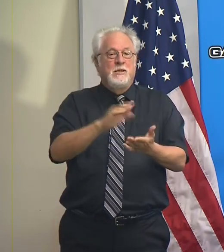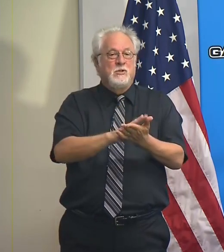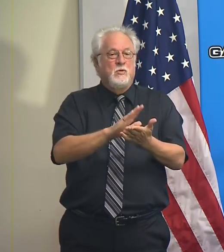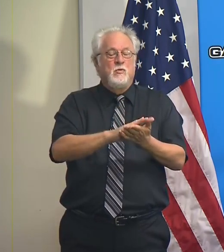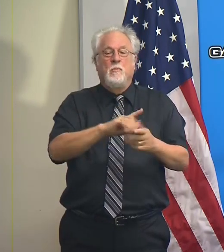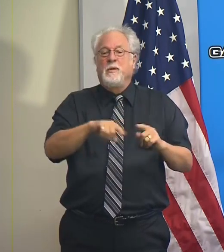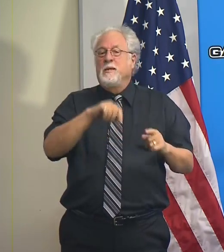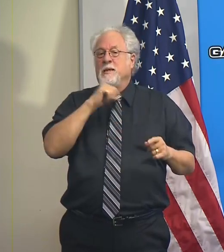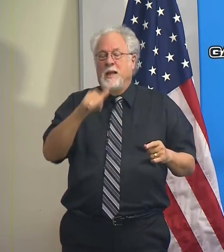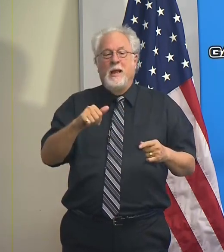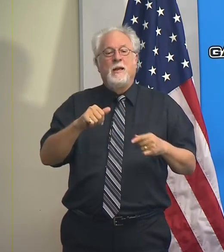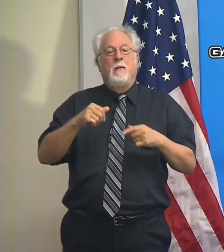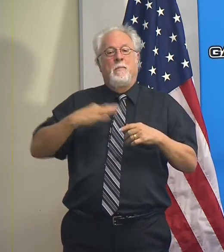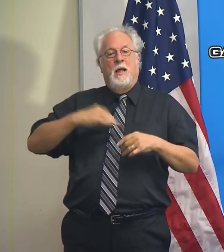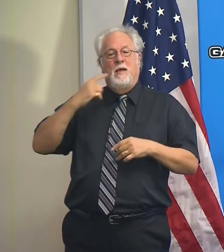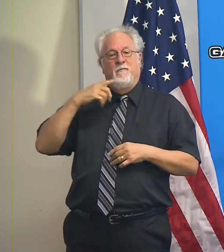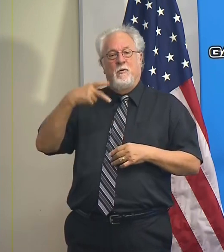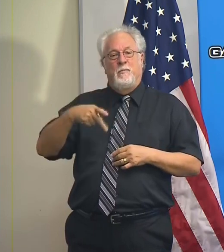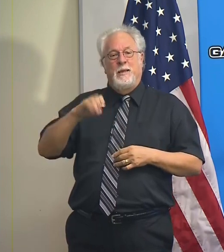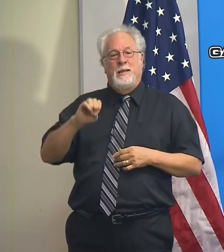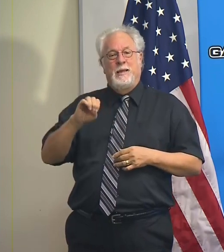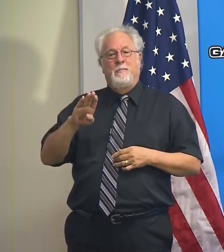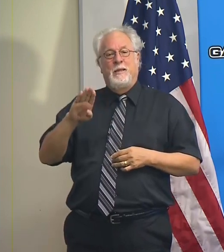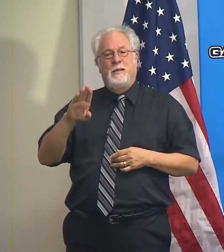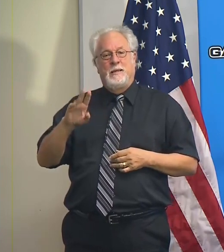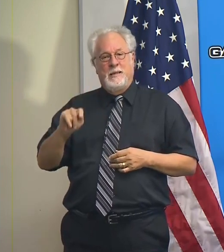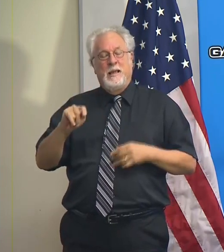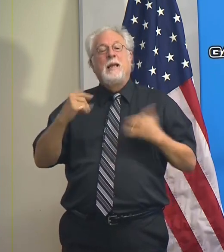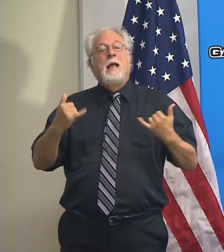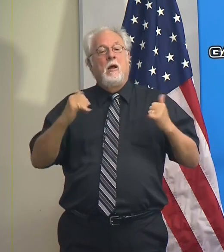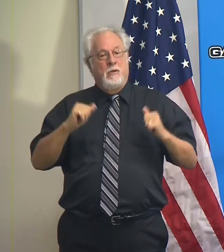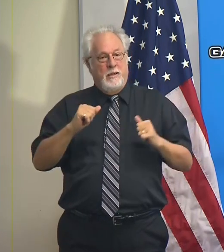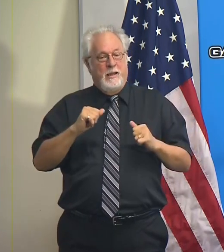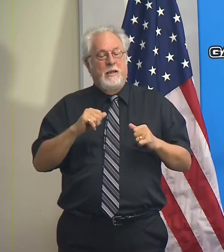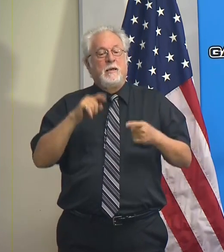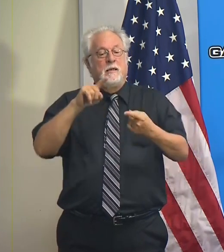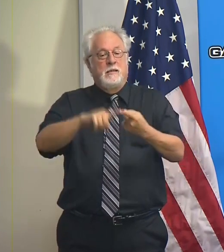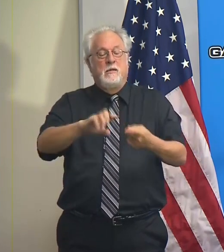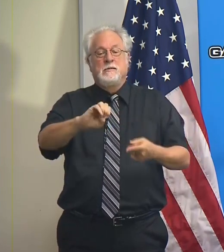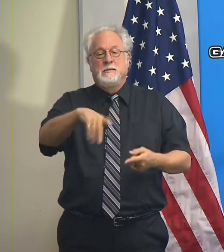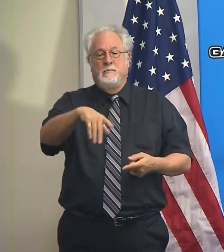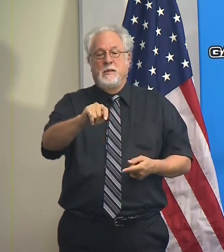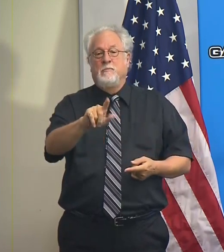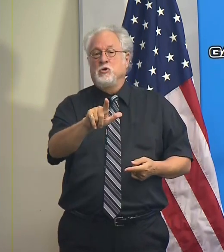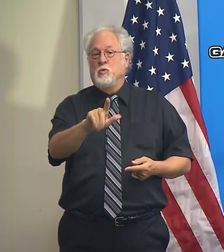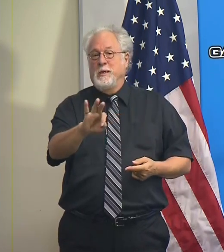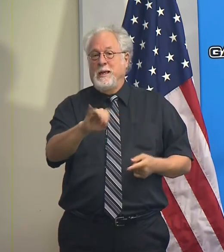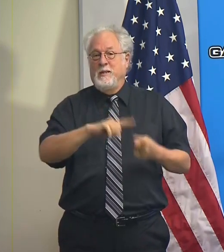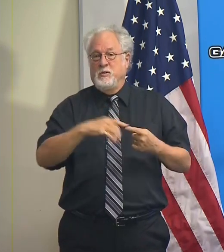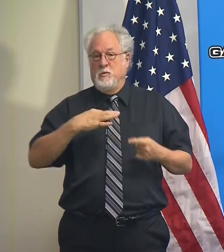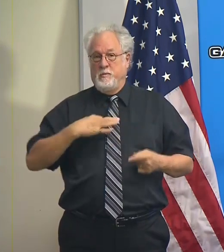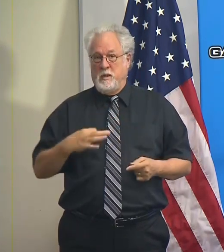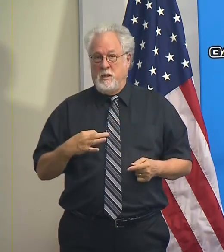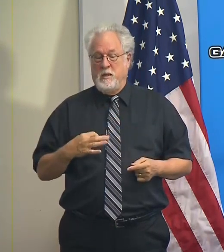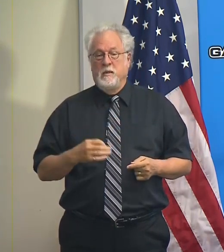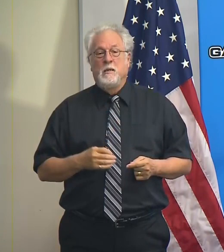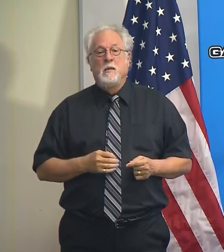PEBT during the initial offering. They now have until September the 29th to apply.